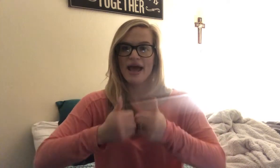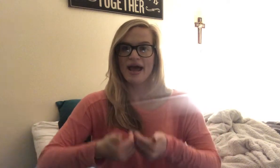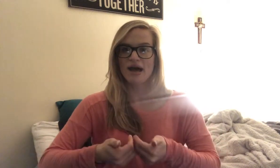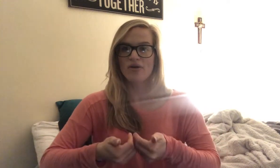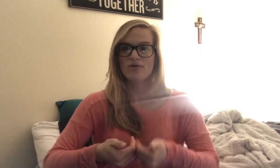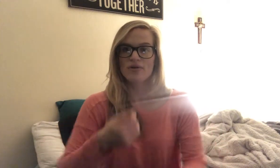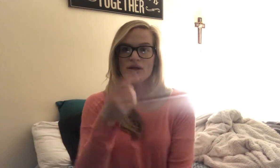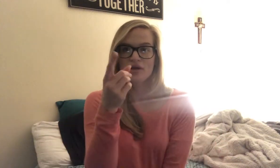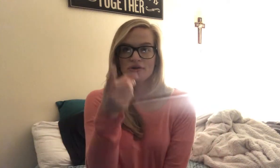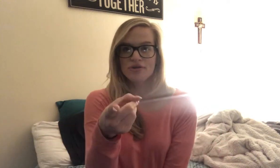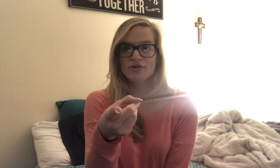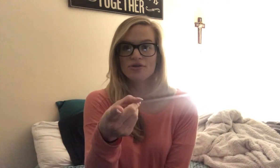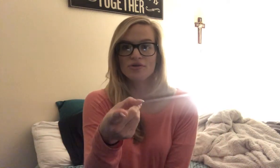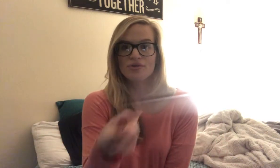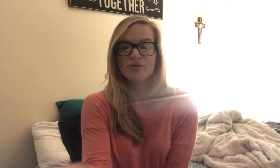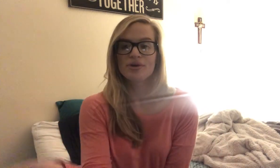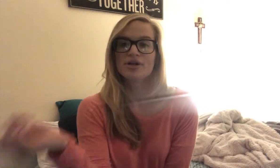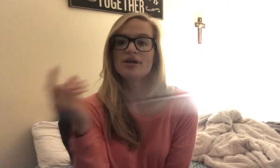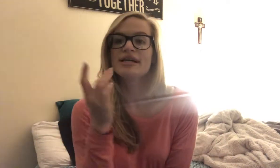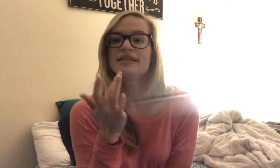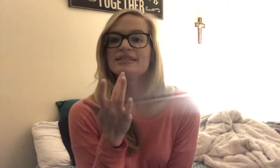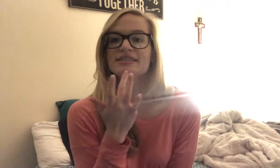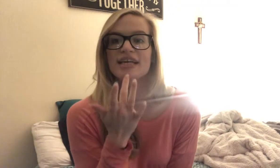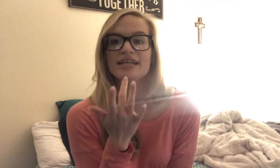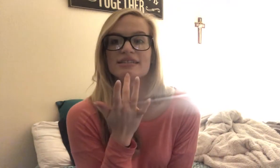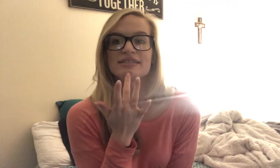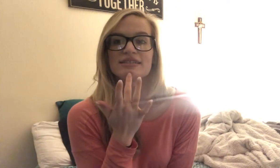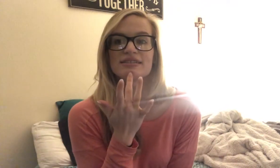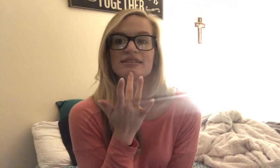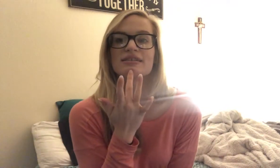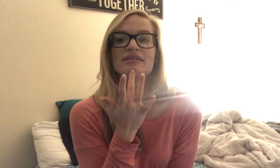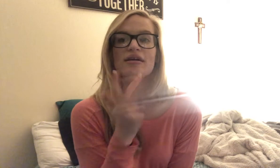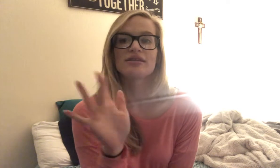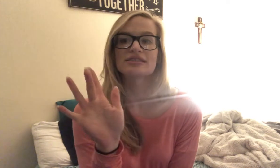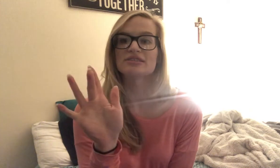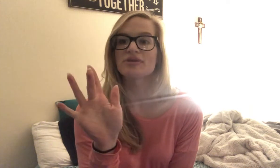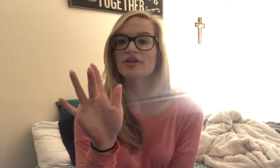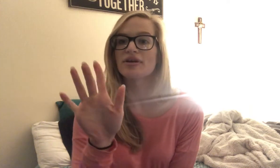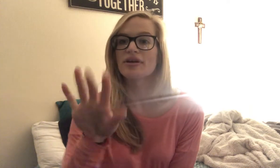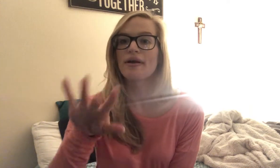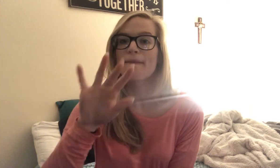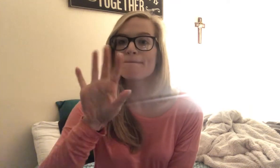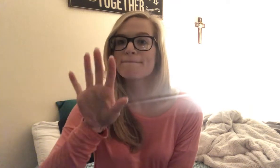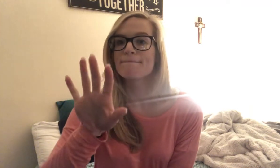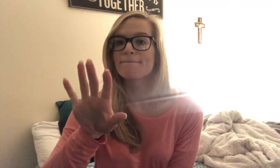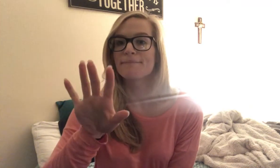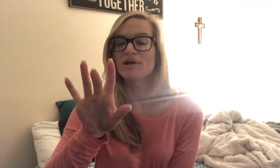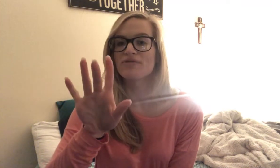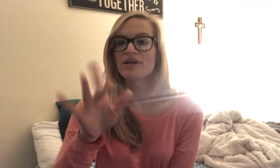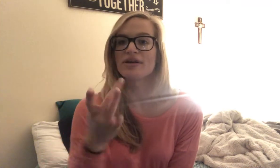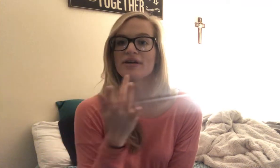how you taste. So, it's with your middle finger.